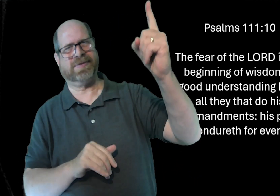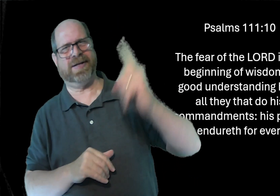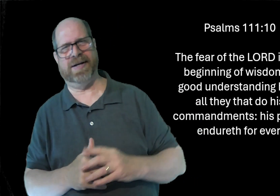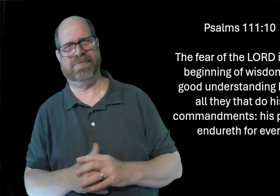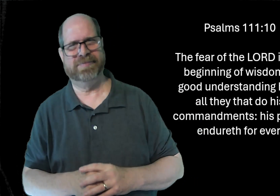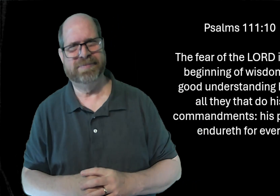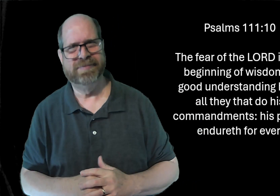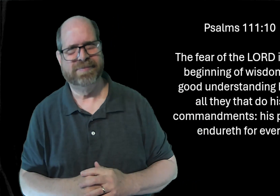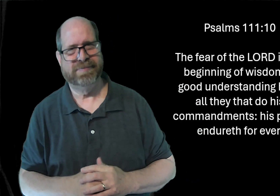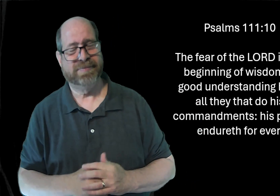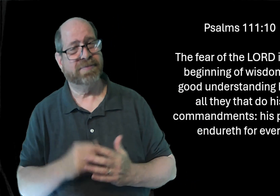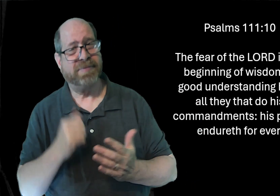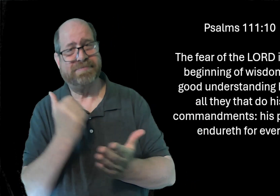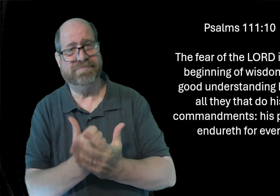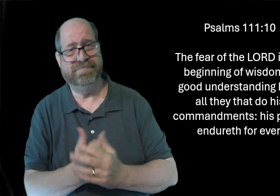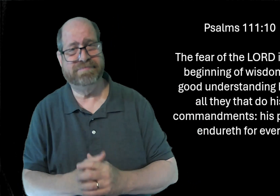Praise God for that. Amen.